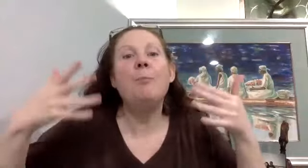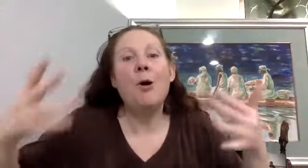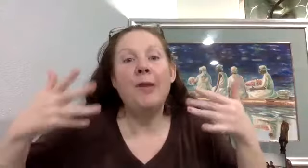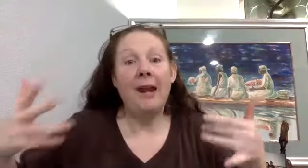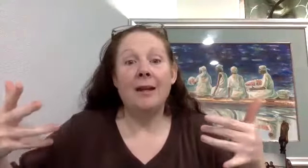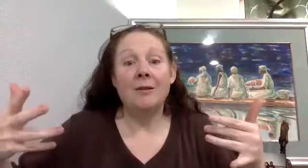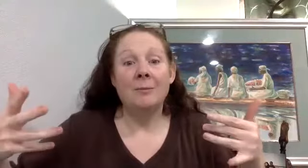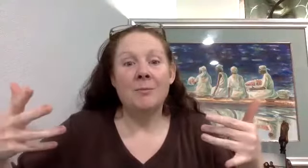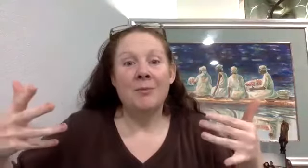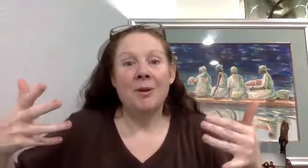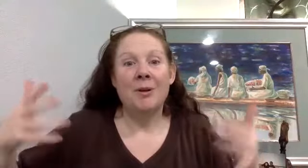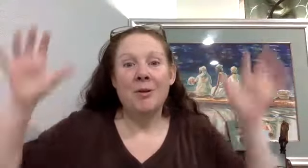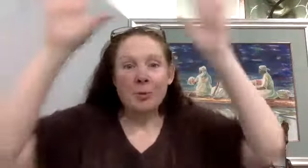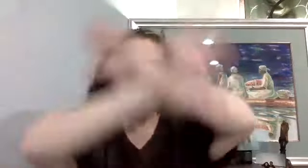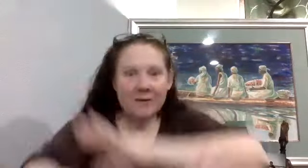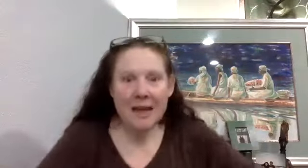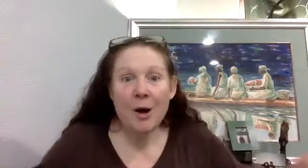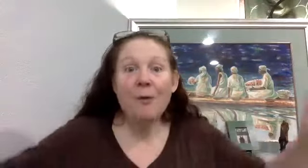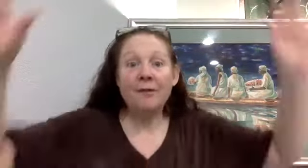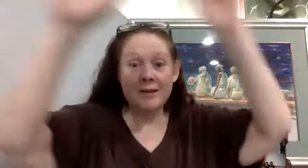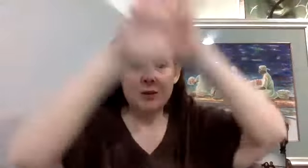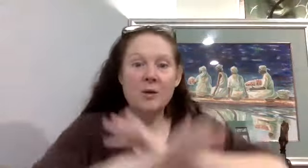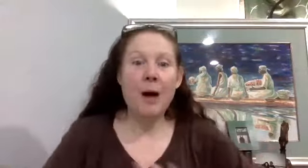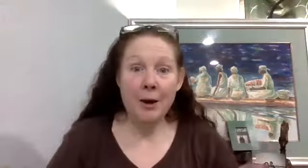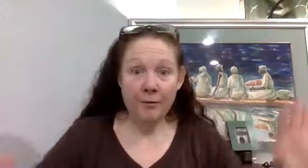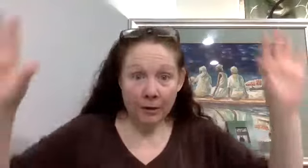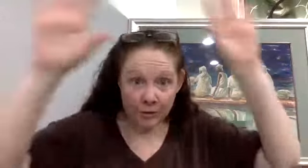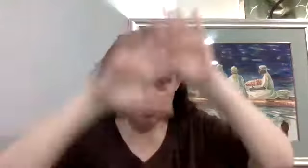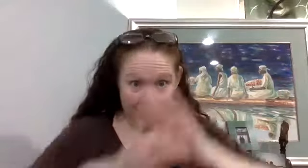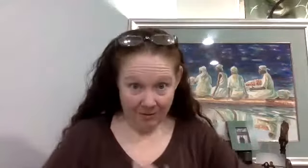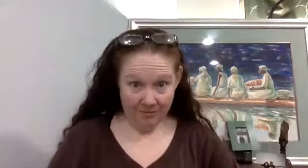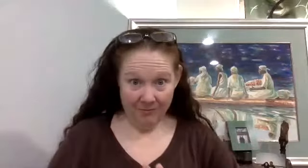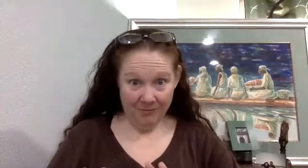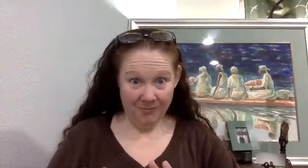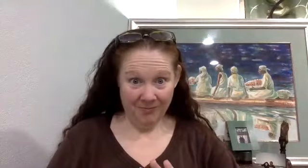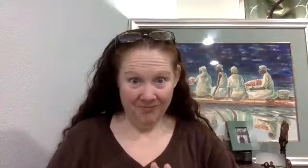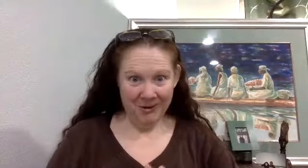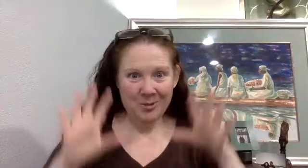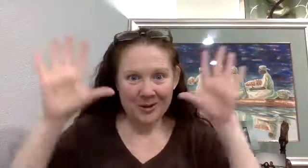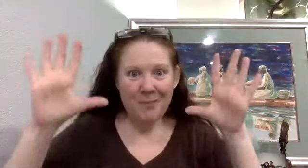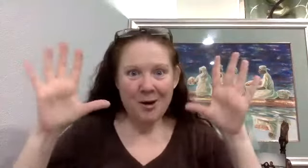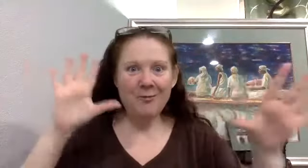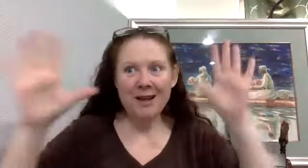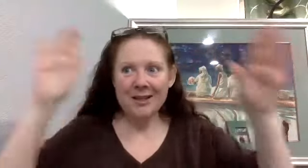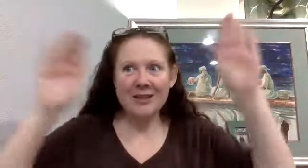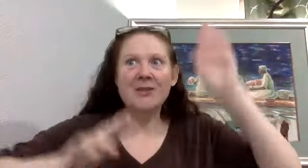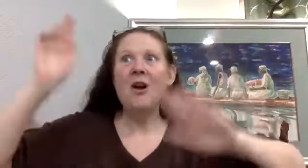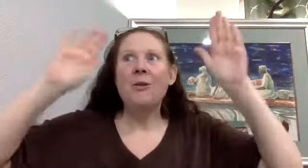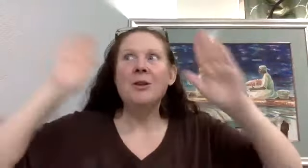both and the placebo effect is the biofield. The placebo effect is, is the,